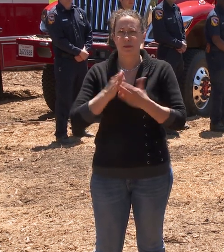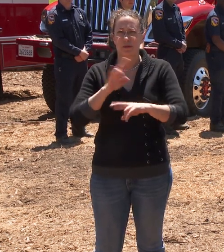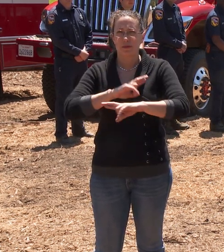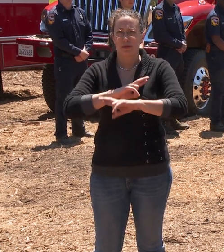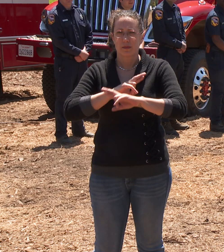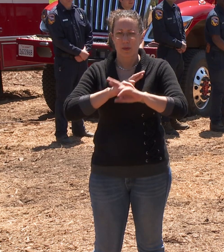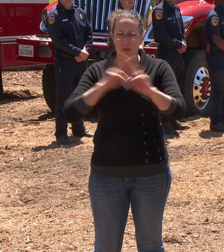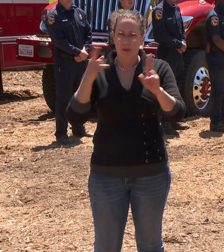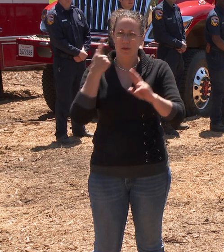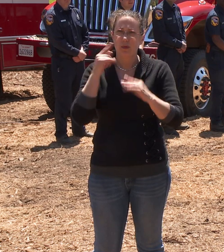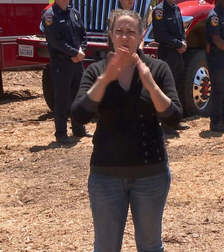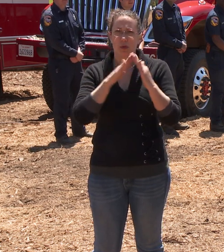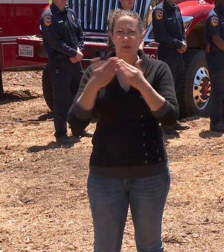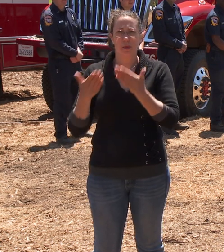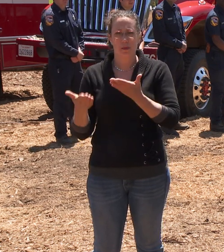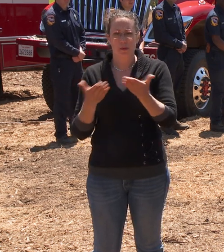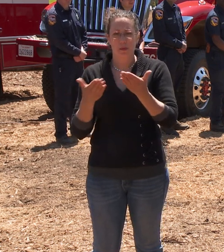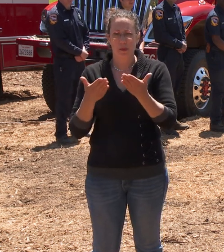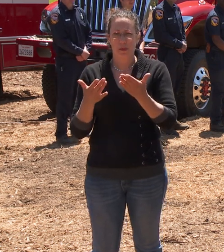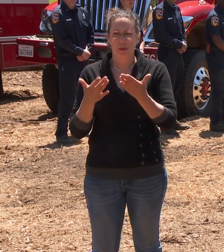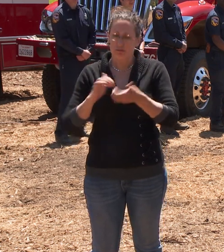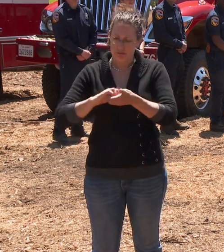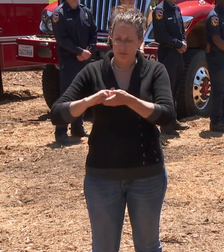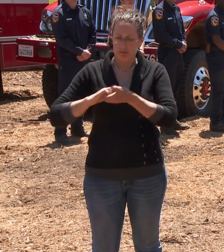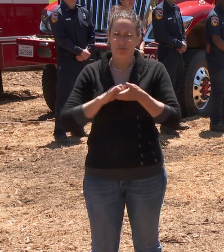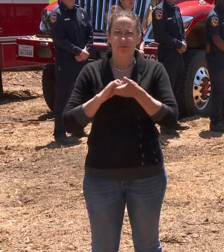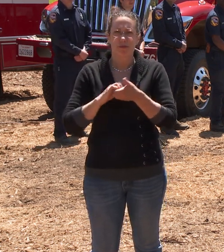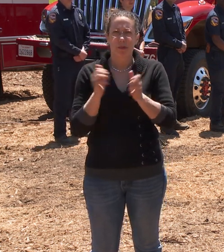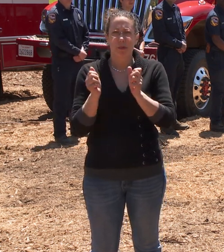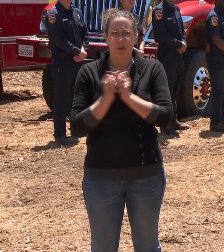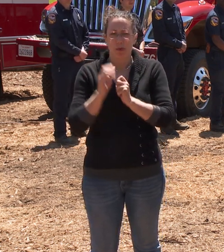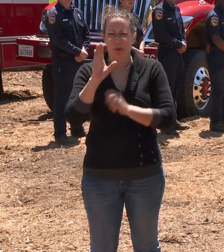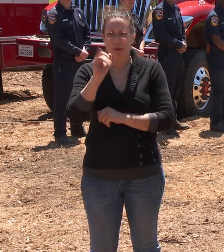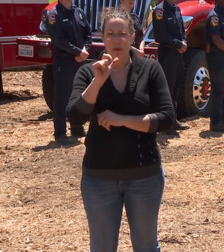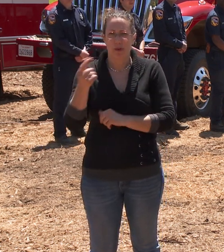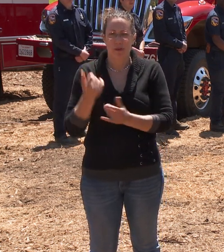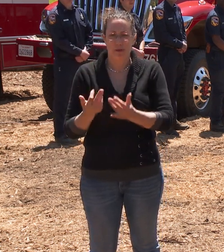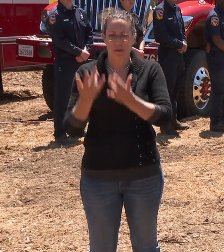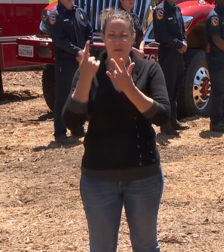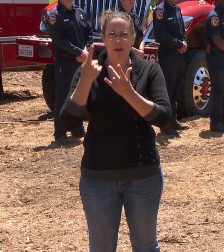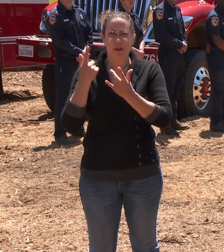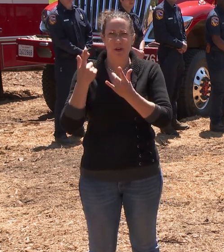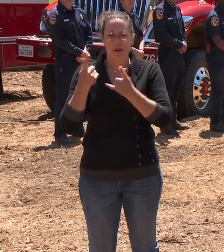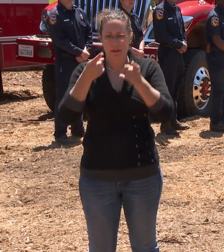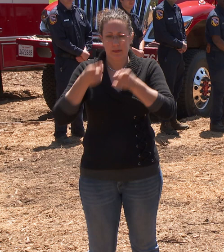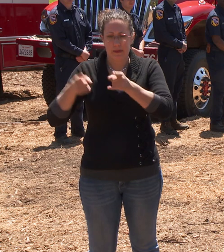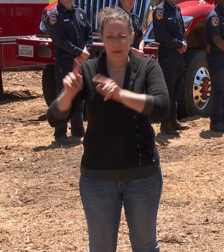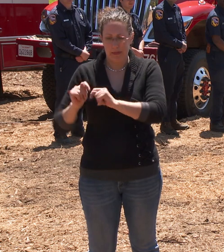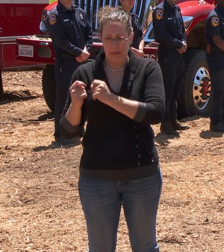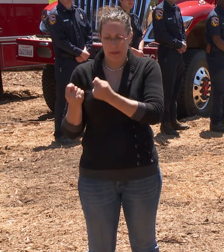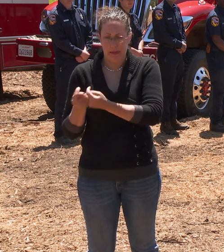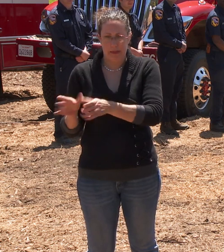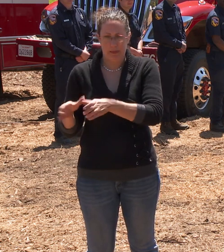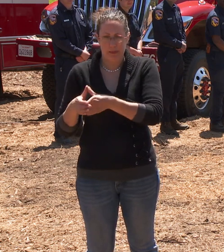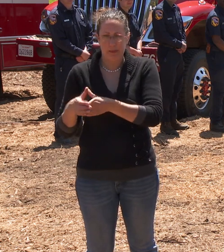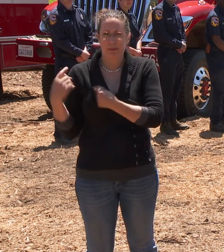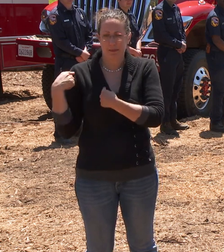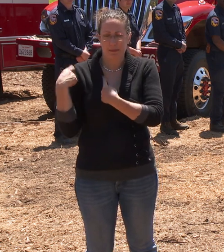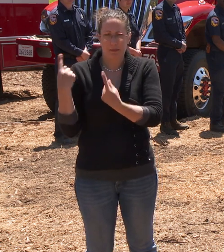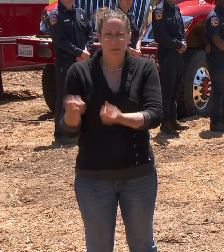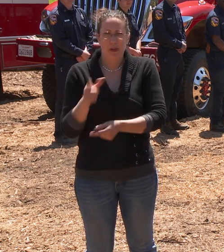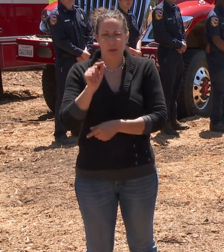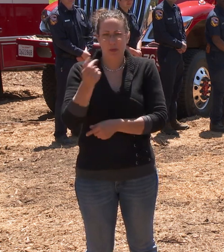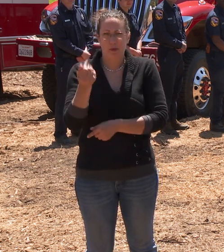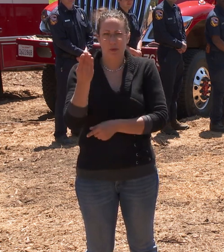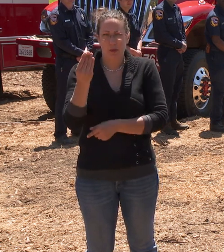communities we serve by partnering with Cal Fire as members of the incident management team. Since 2014, we have committed to